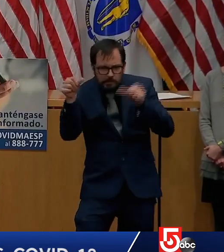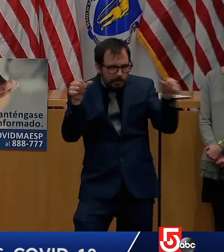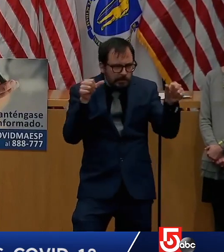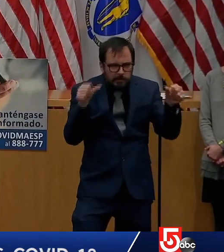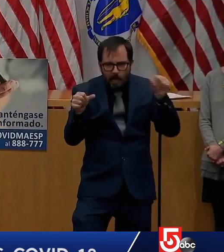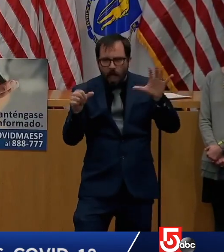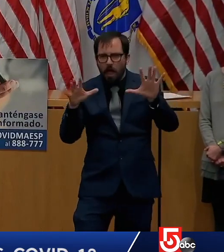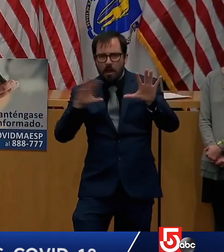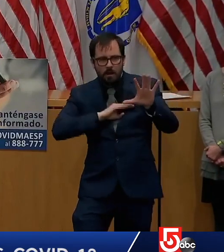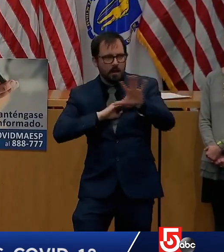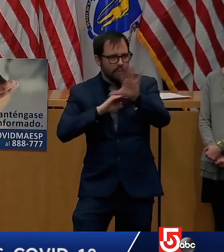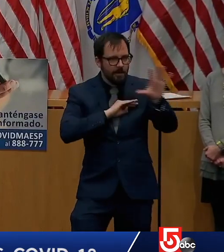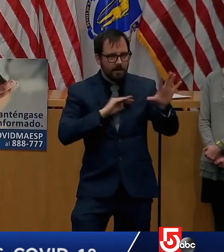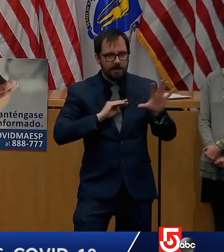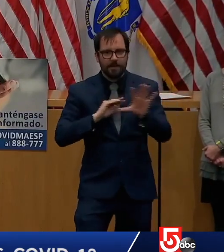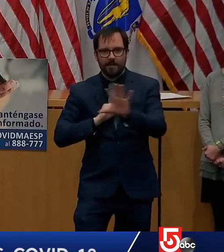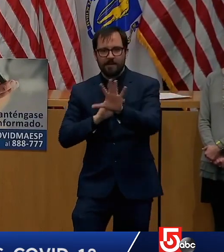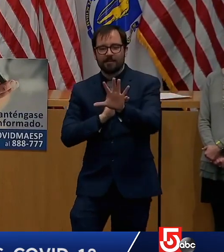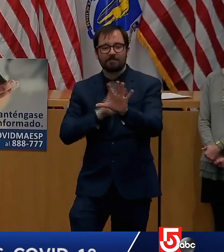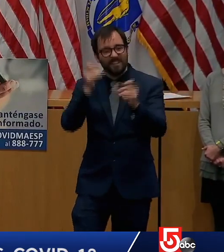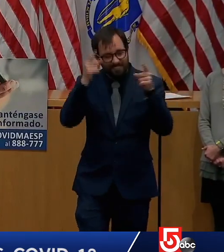what we're focused on right now.